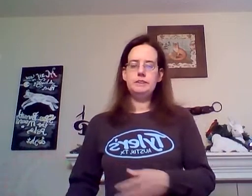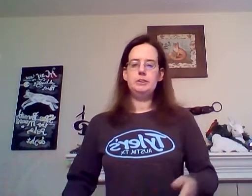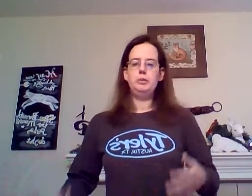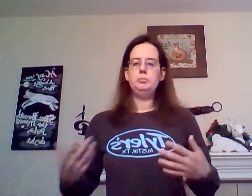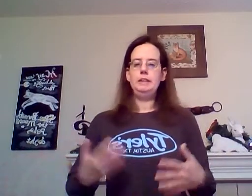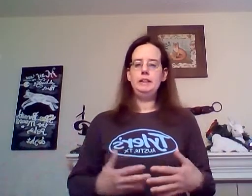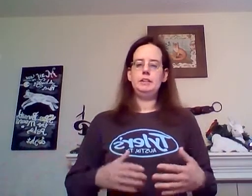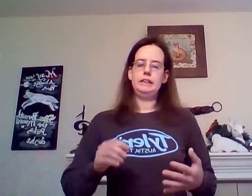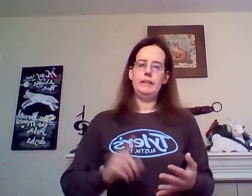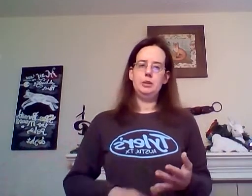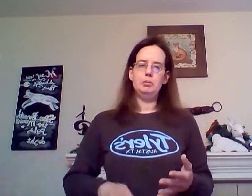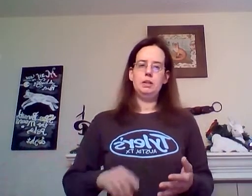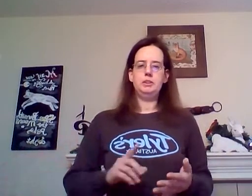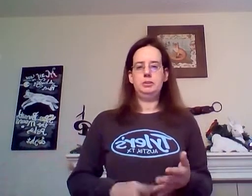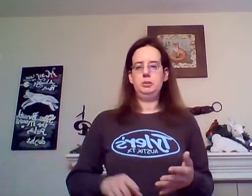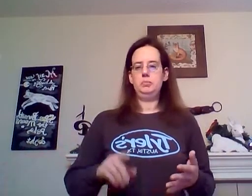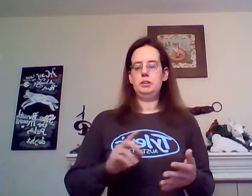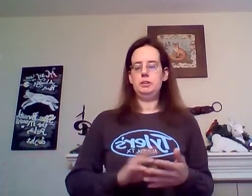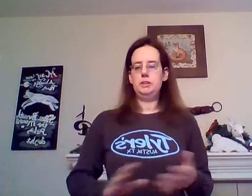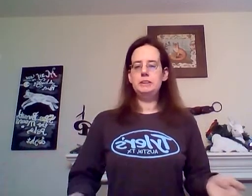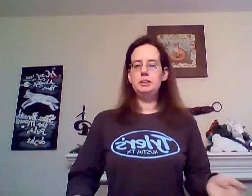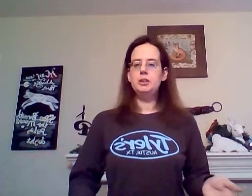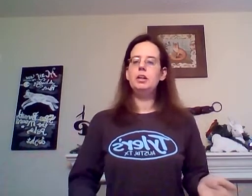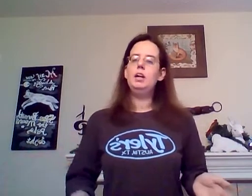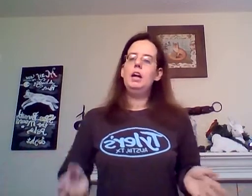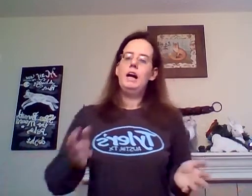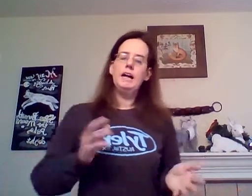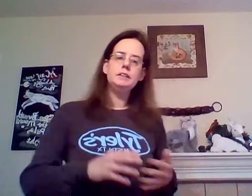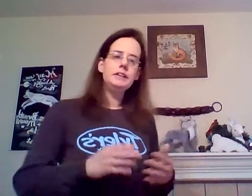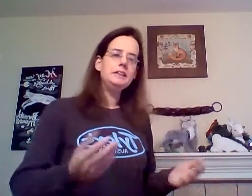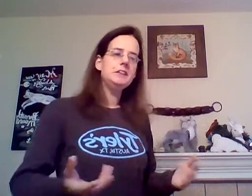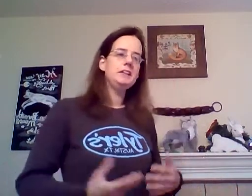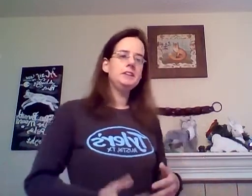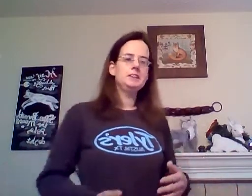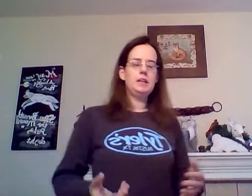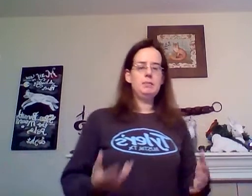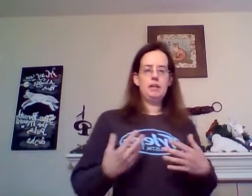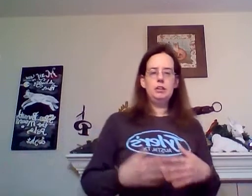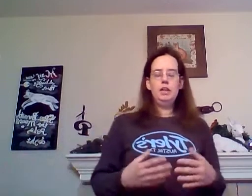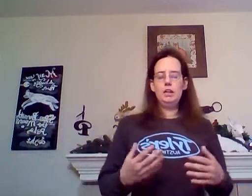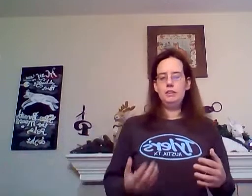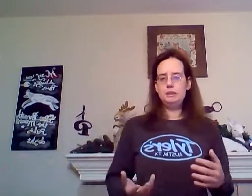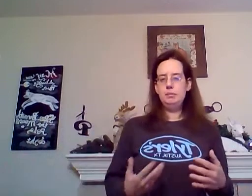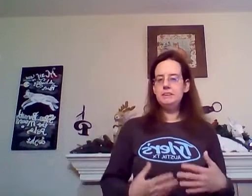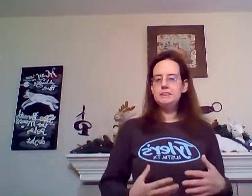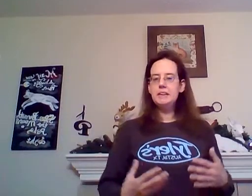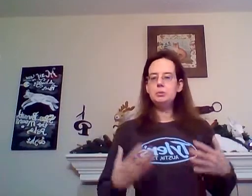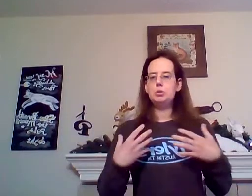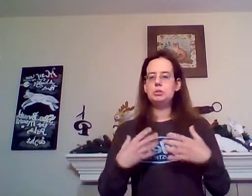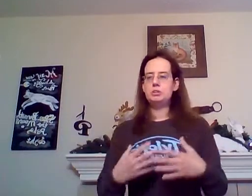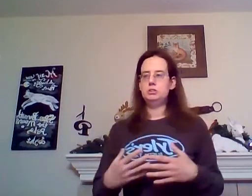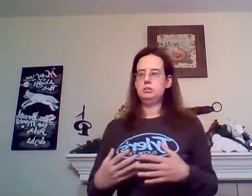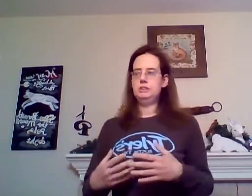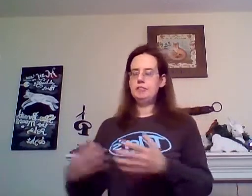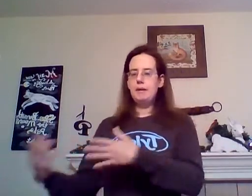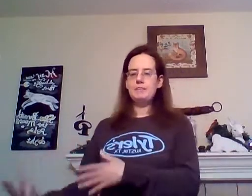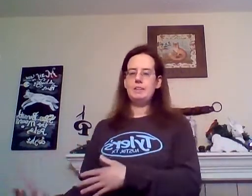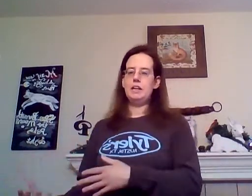on the street who may need like a hairbrush a toothbrush etc and he's taking his time out of his busy schedule to give back to